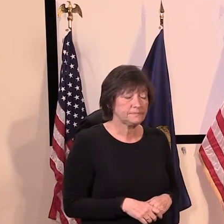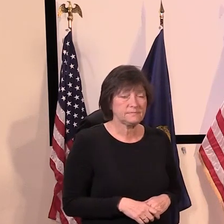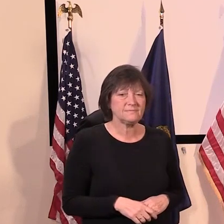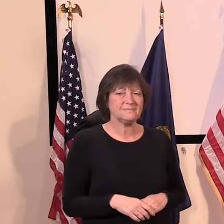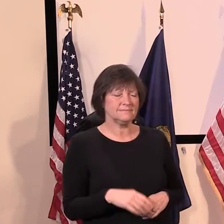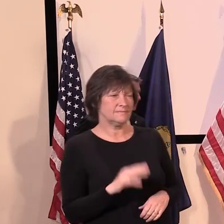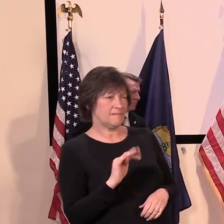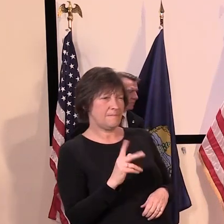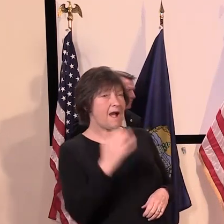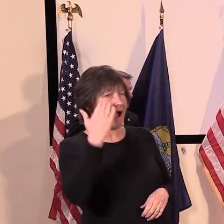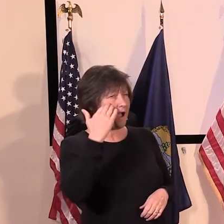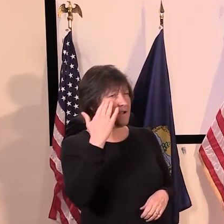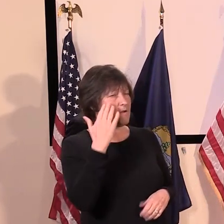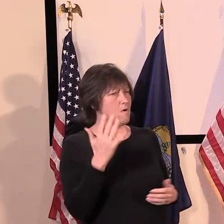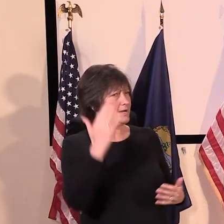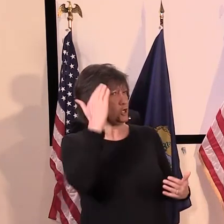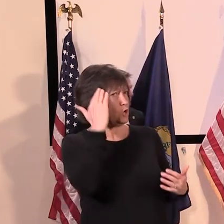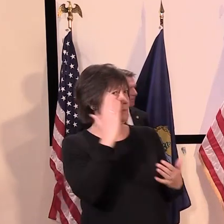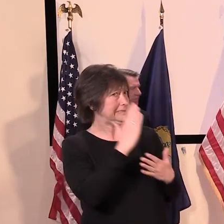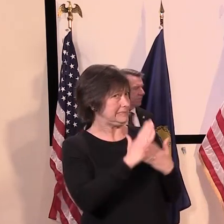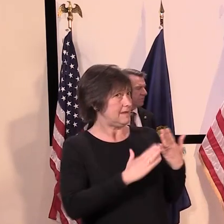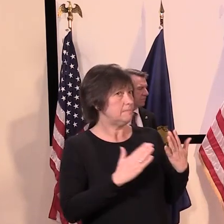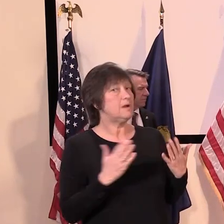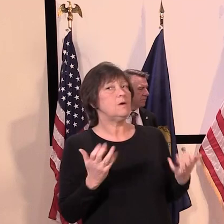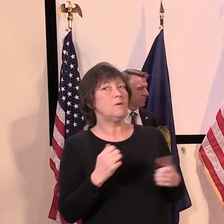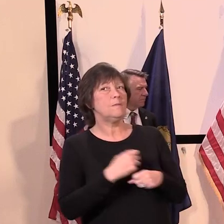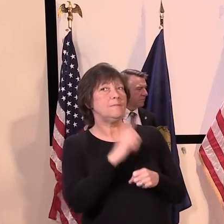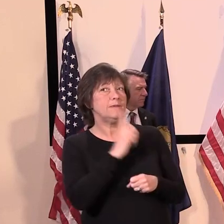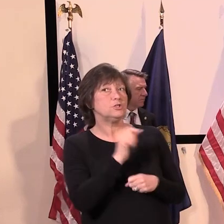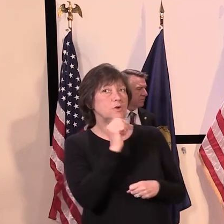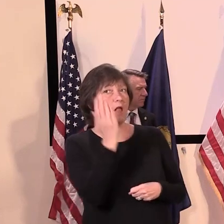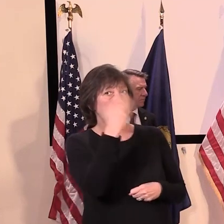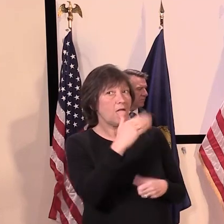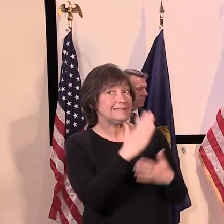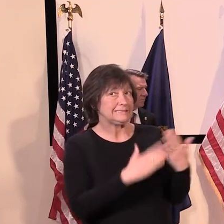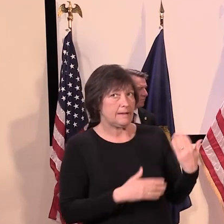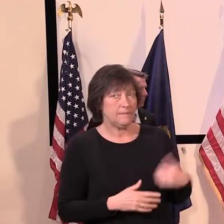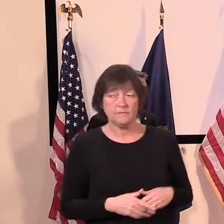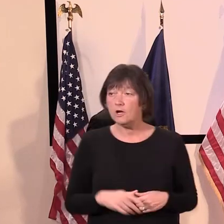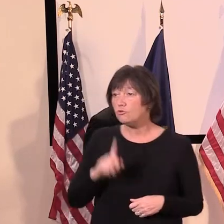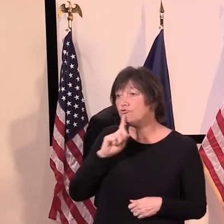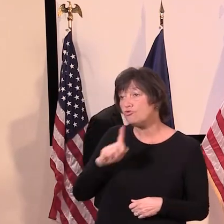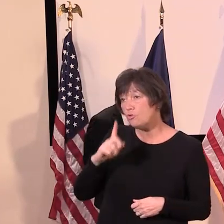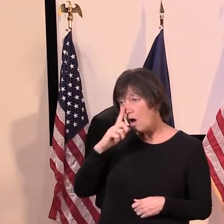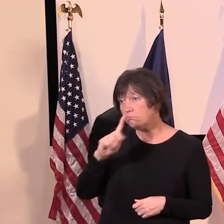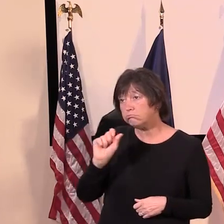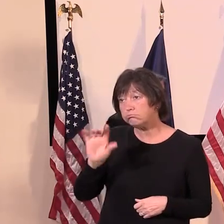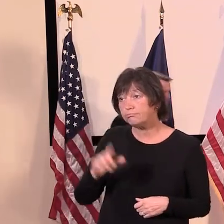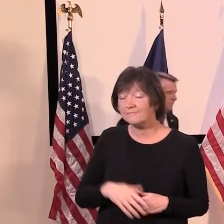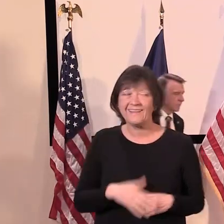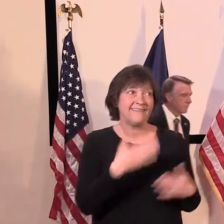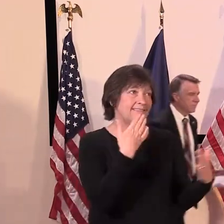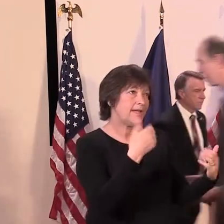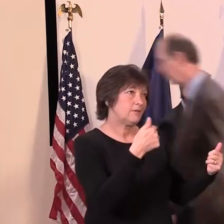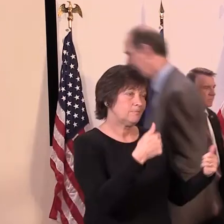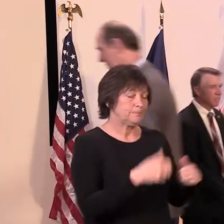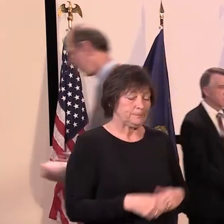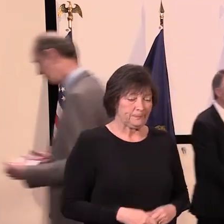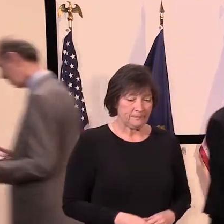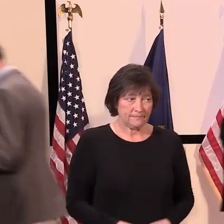I know we've got a lot of them. I just want to make sure we're not missing any. Sure. Great. Thank you very much. Appreciate it.